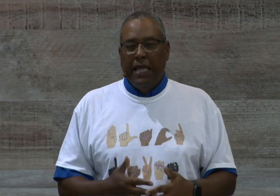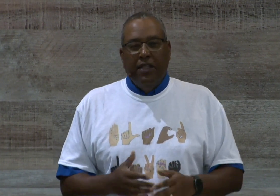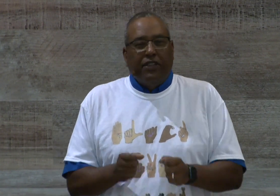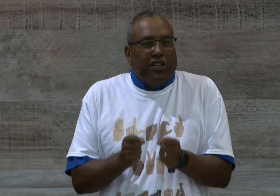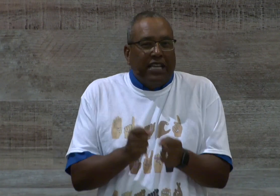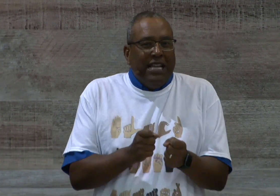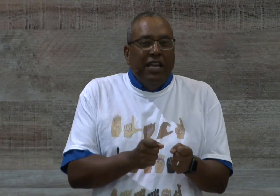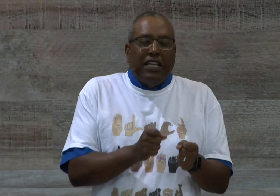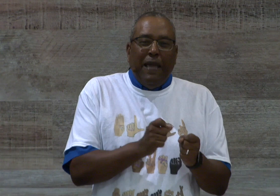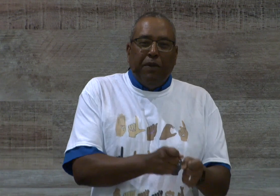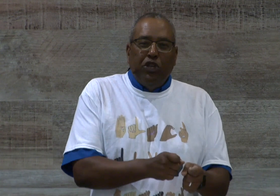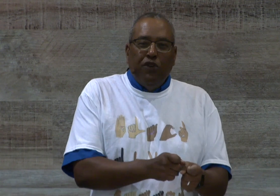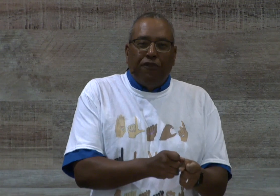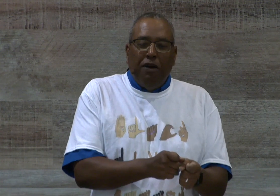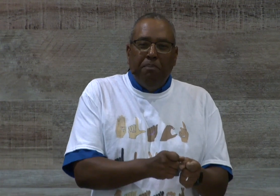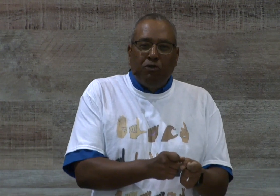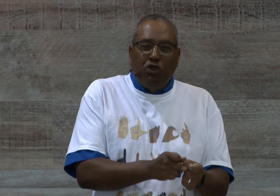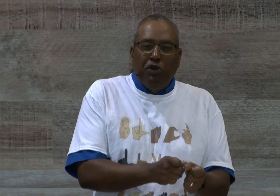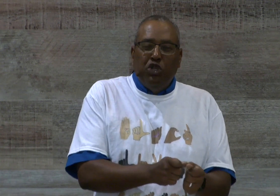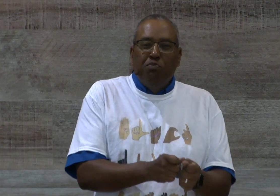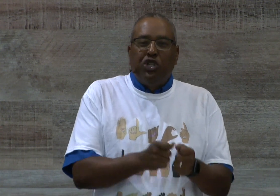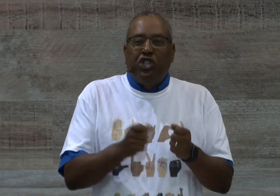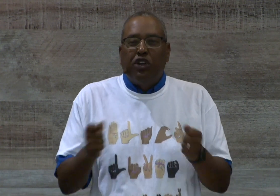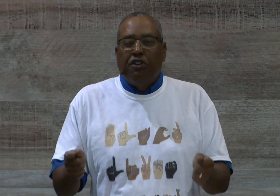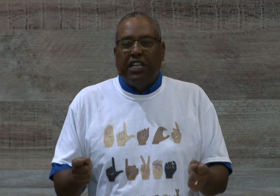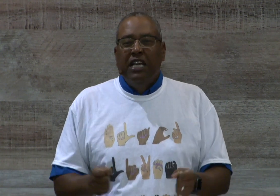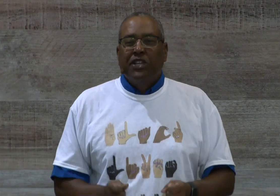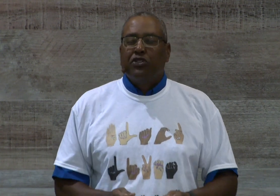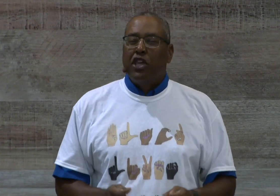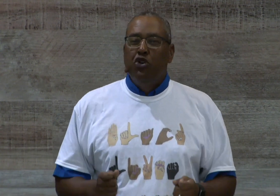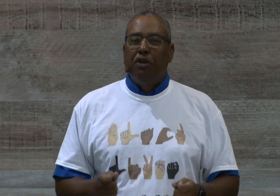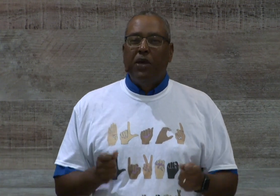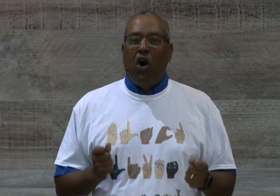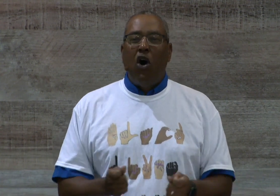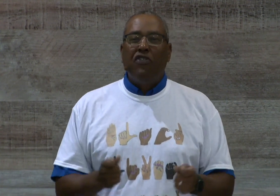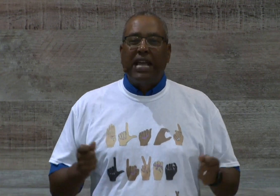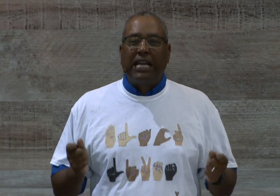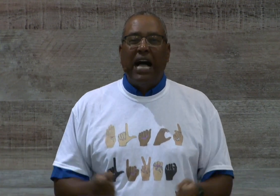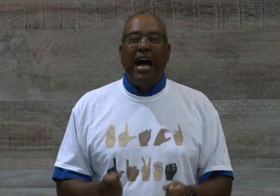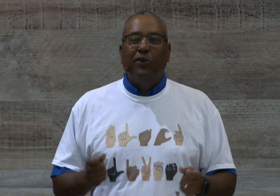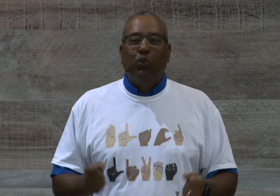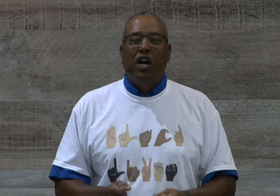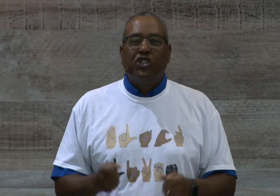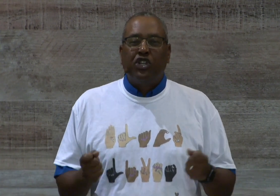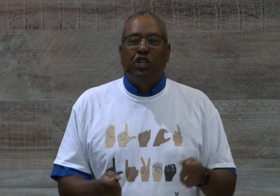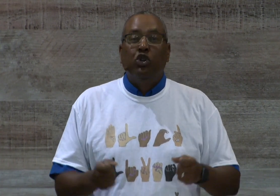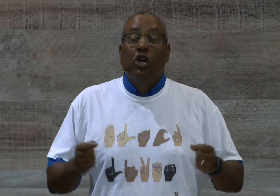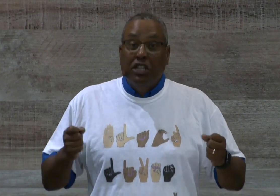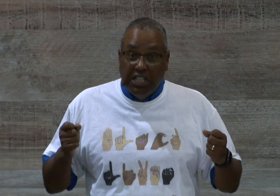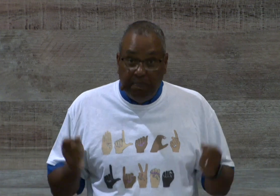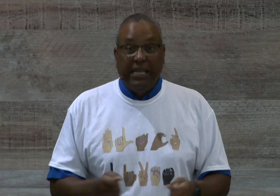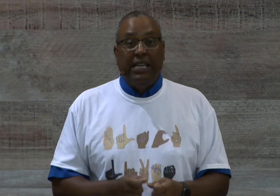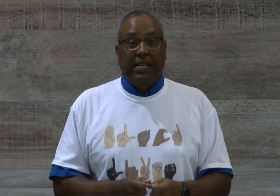Again, keeping you from growing to maturity so that you can be all that God wants you to be.